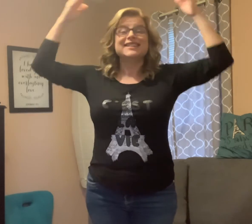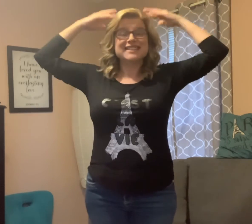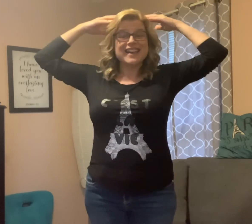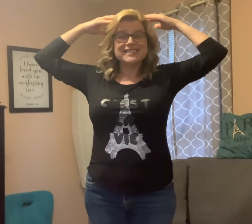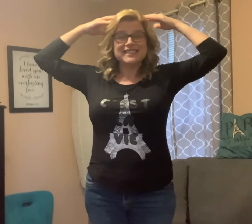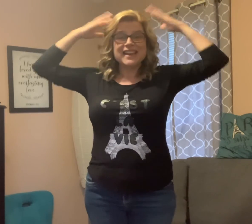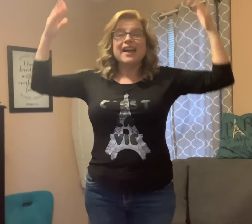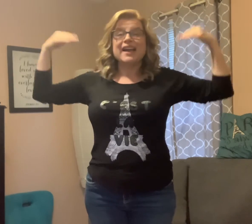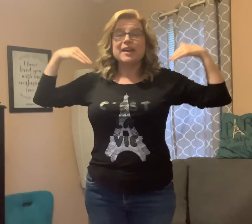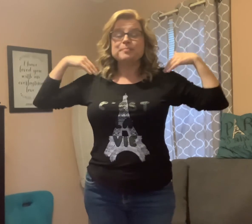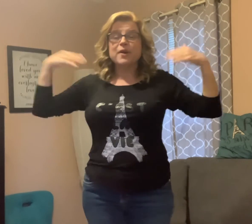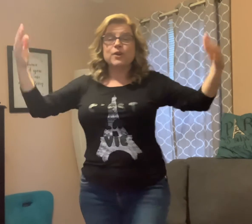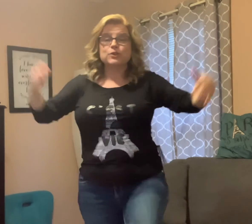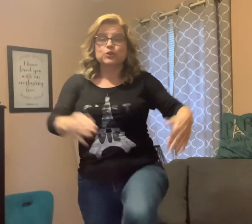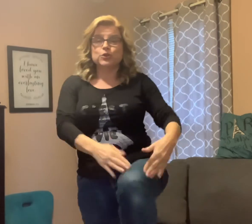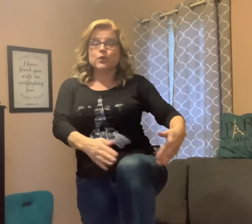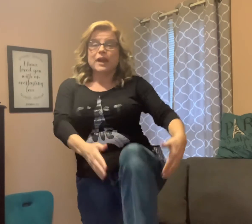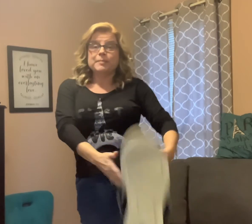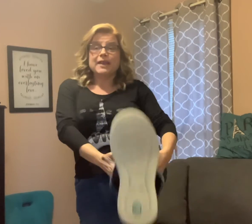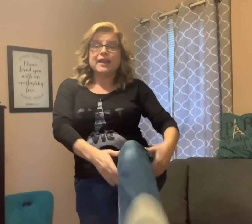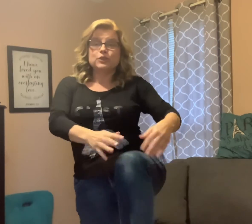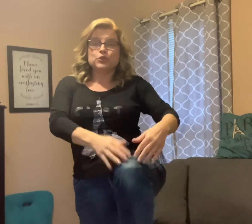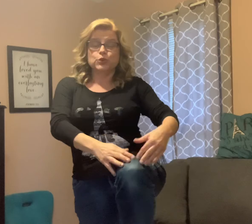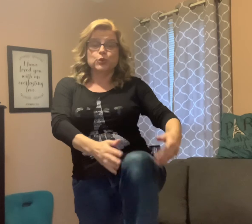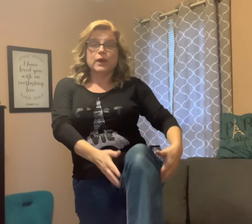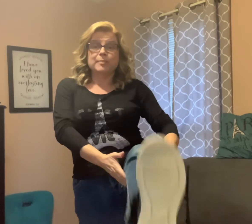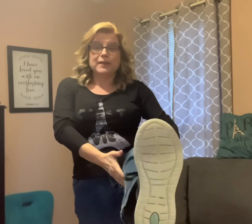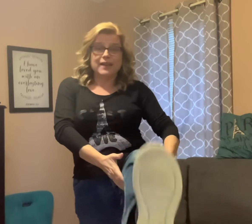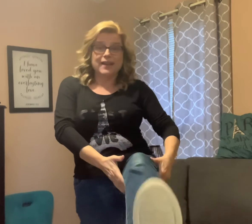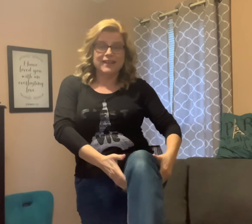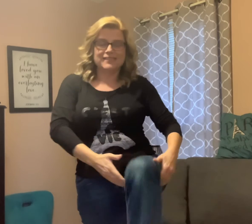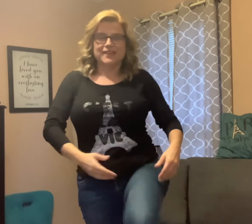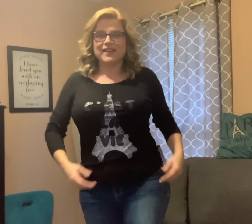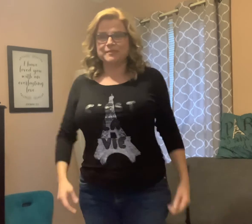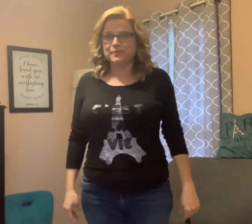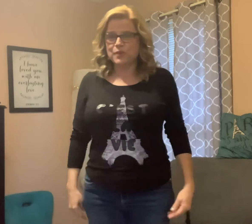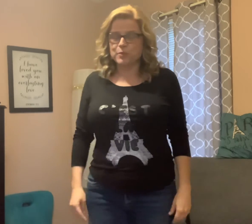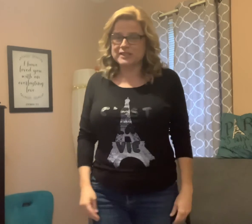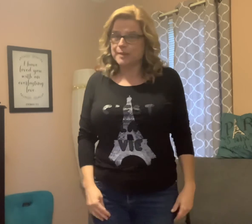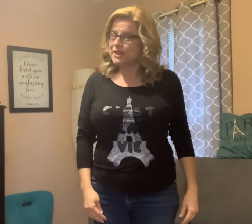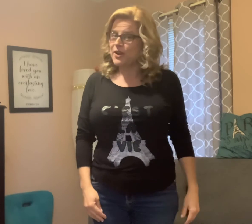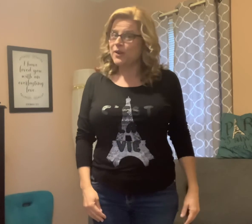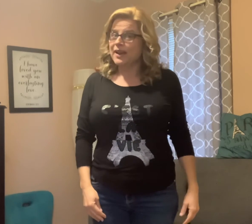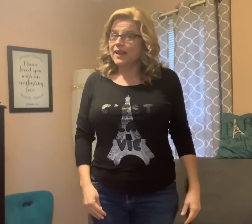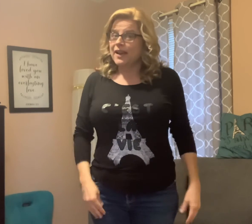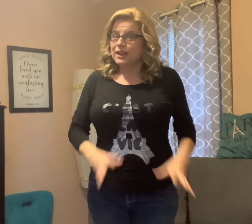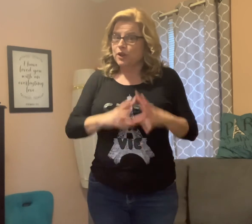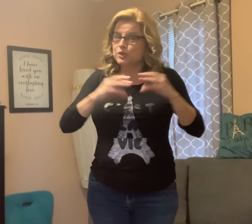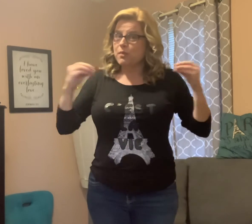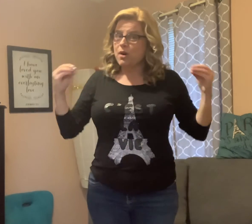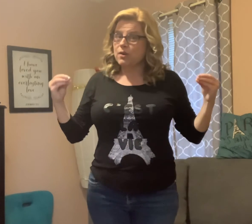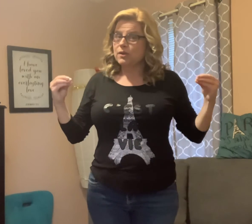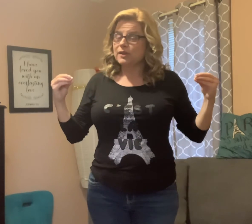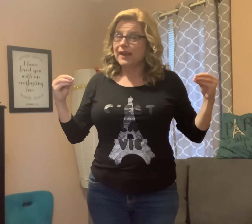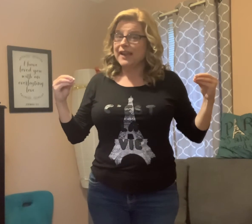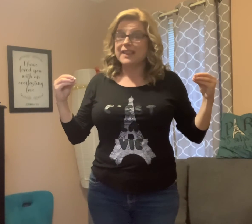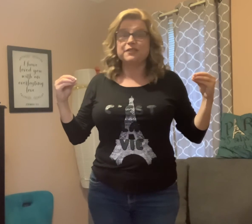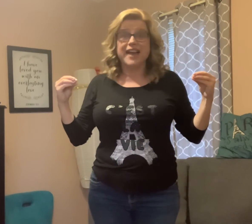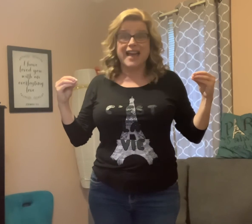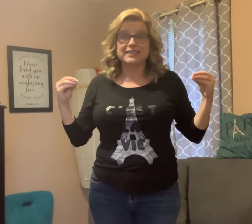Tête, épaules. Genou et pieds. Genou et pieds. All right. One more time slow. Lentement. And then fast.